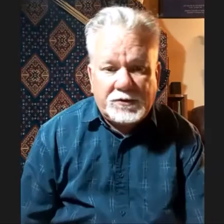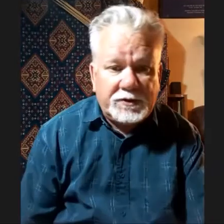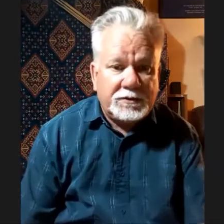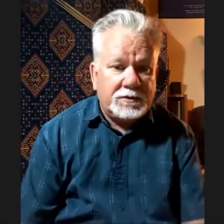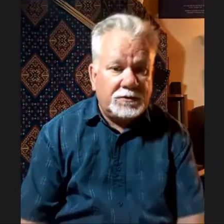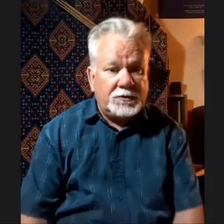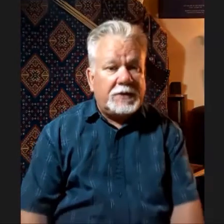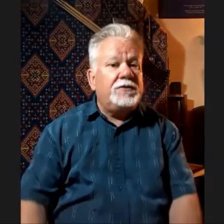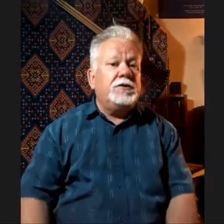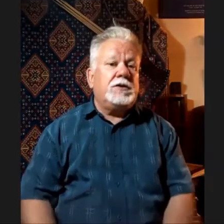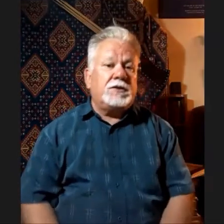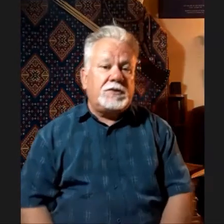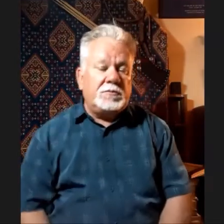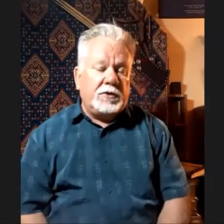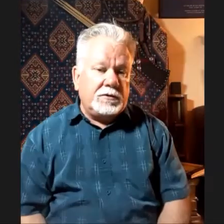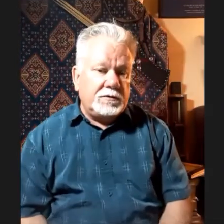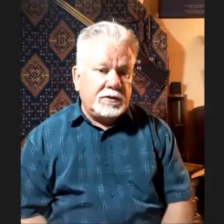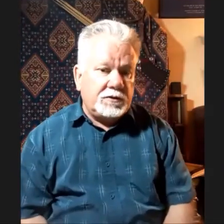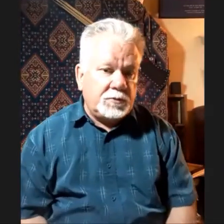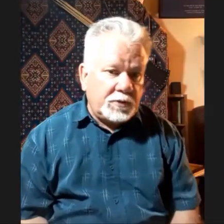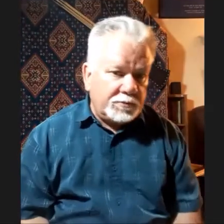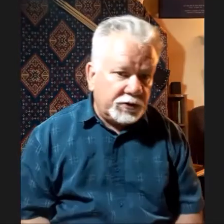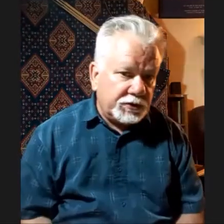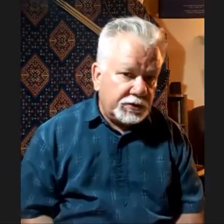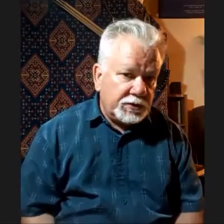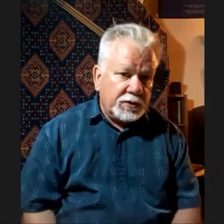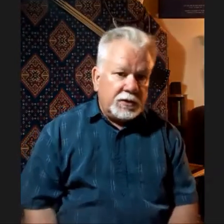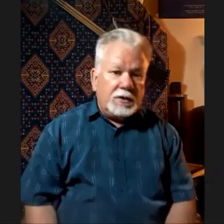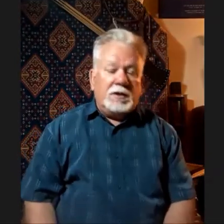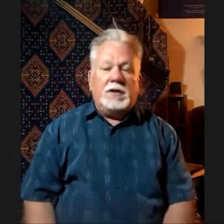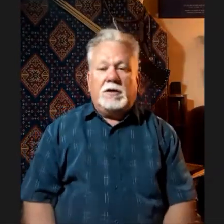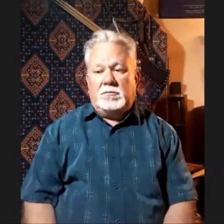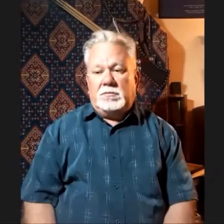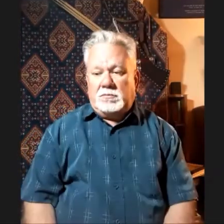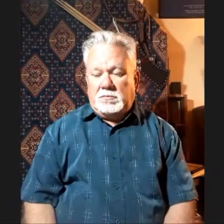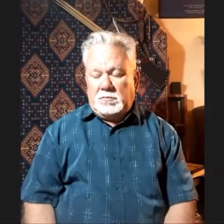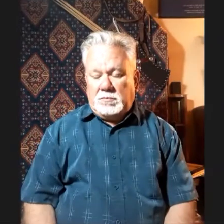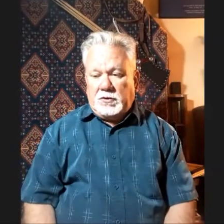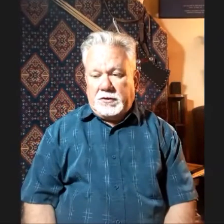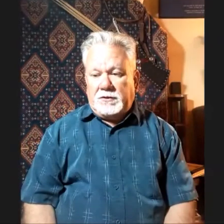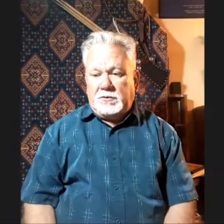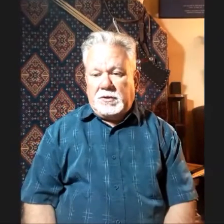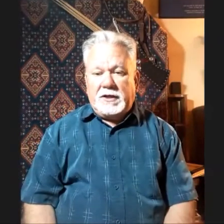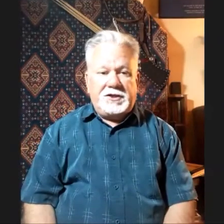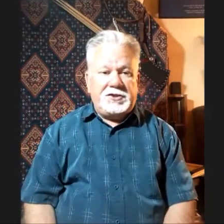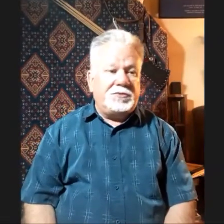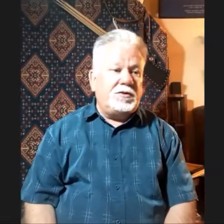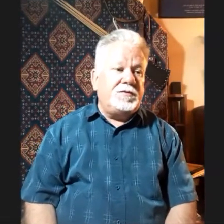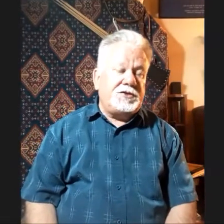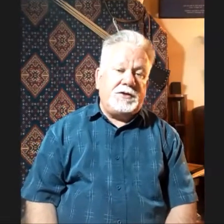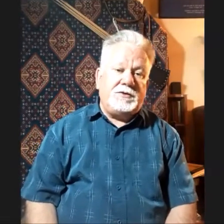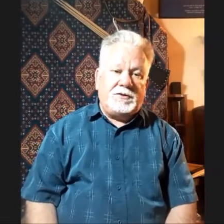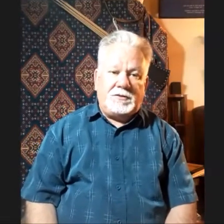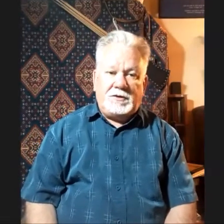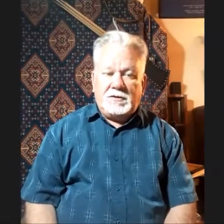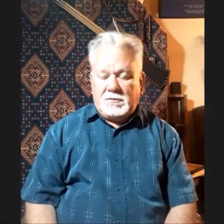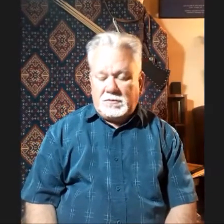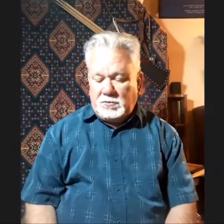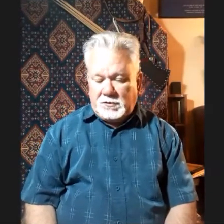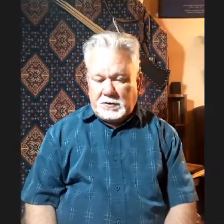because that's the earliest thumb ring that's been published, belonging to a lady general of the Shang dynasty, who was known